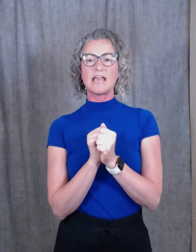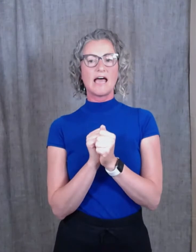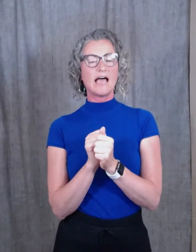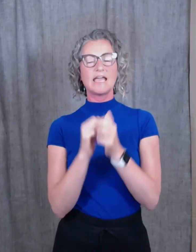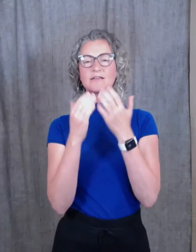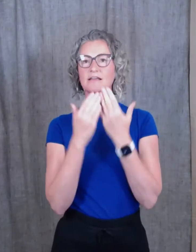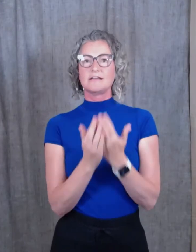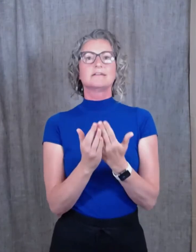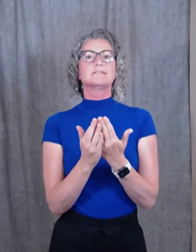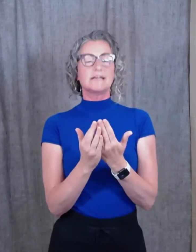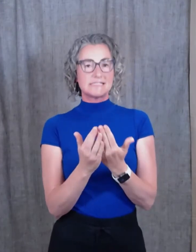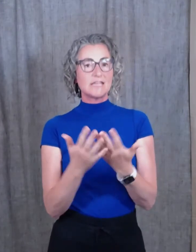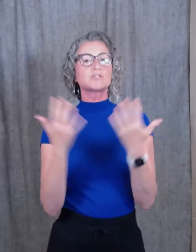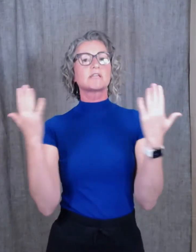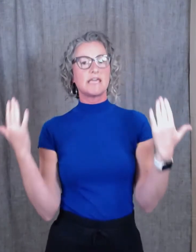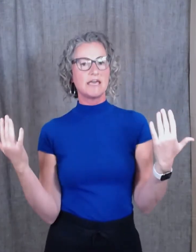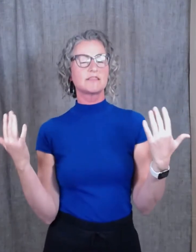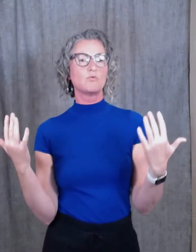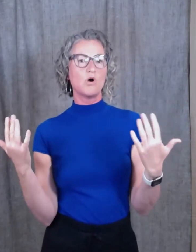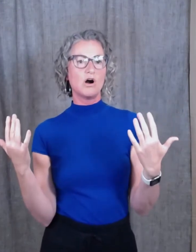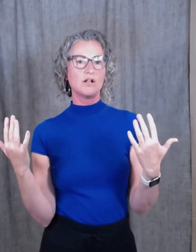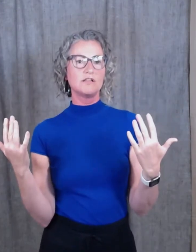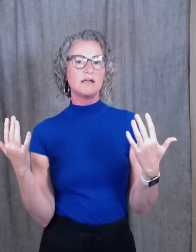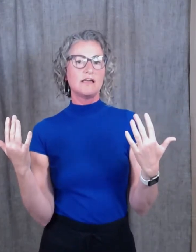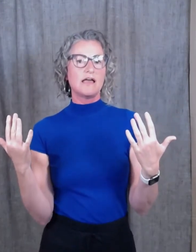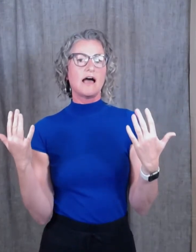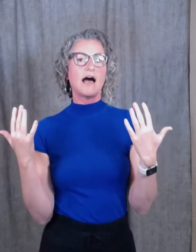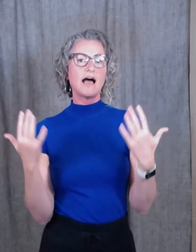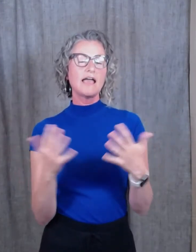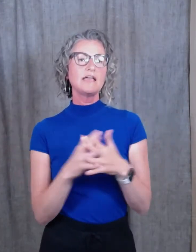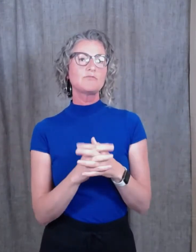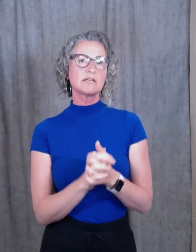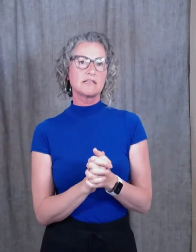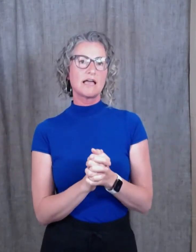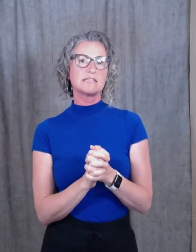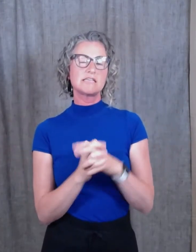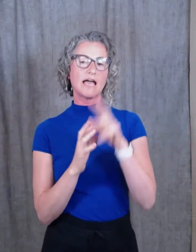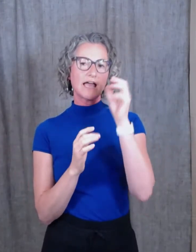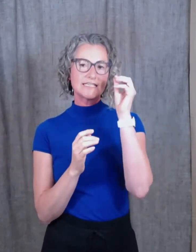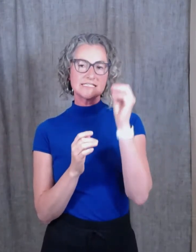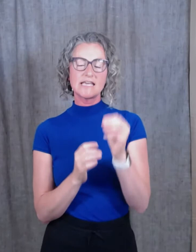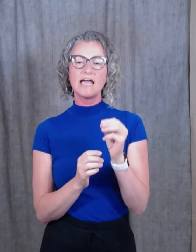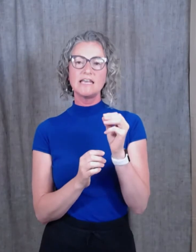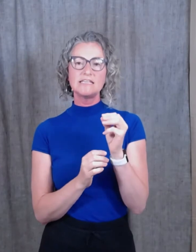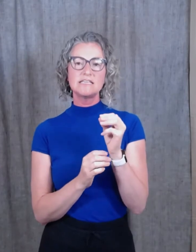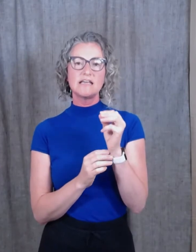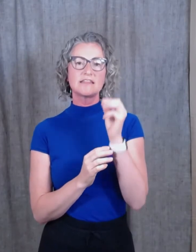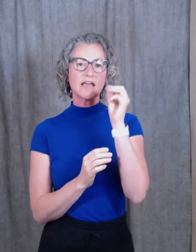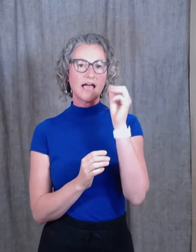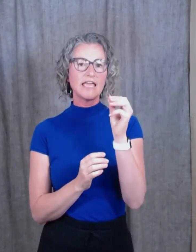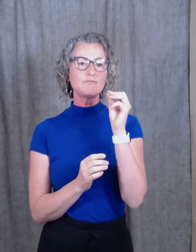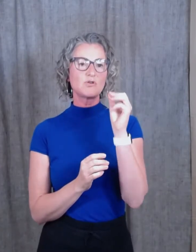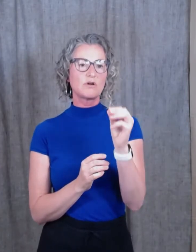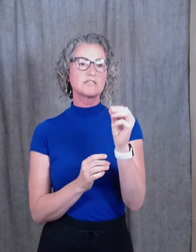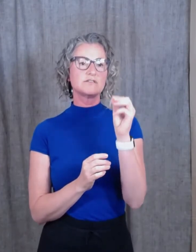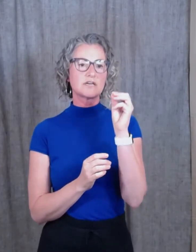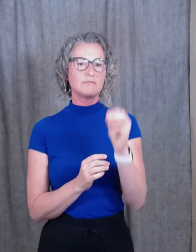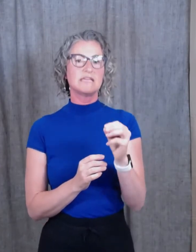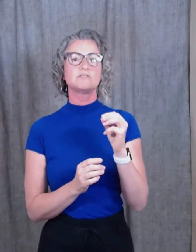I essentially hit the wall, I realized, I decided that I am going to commit to